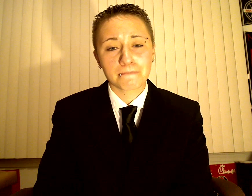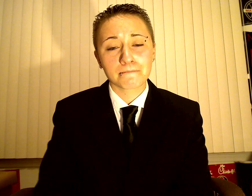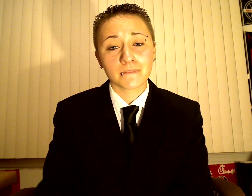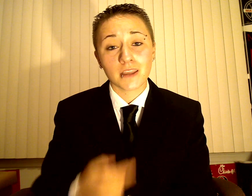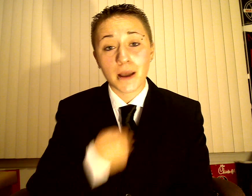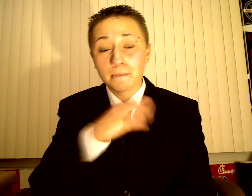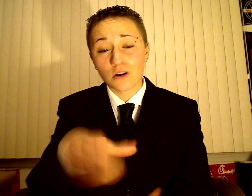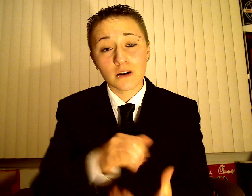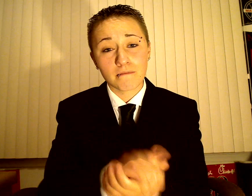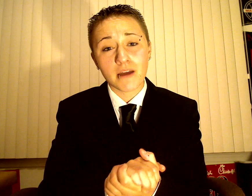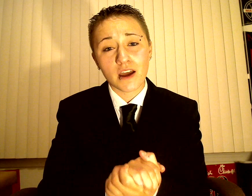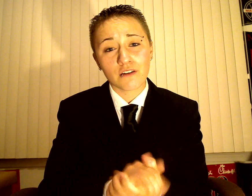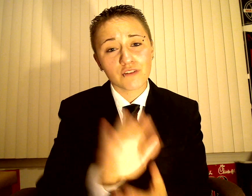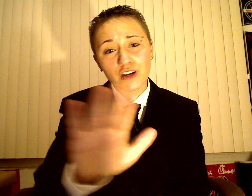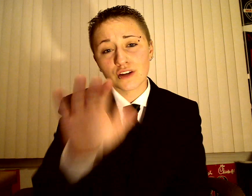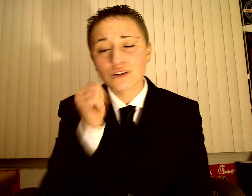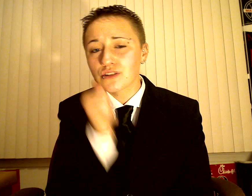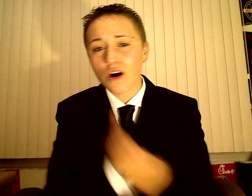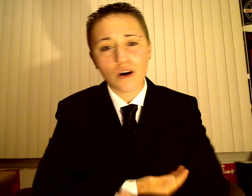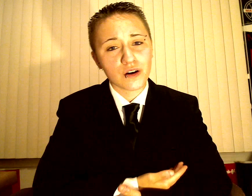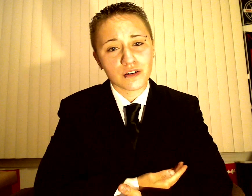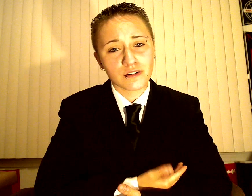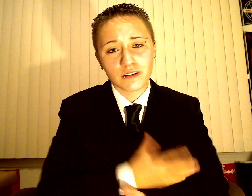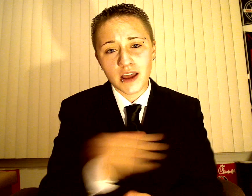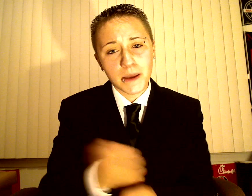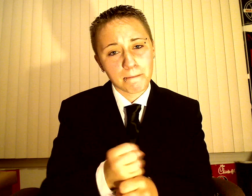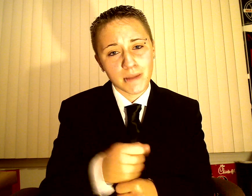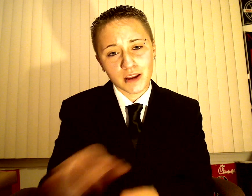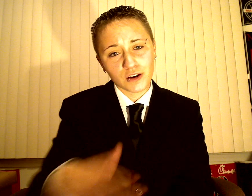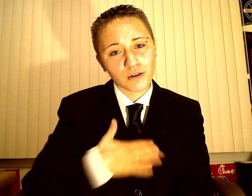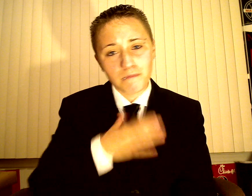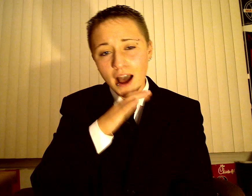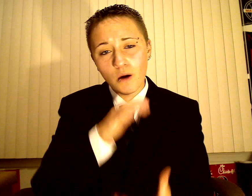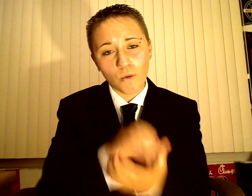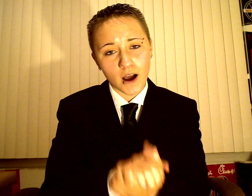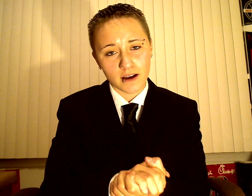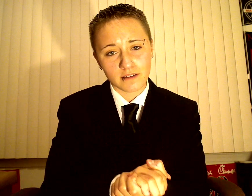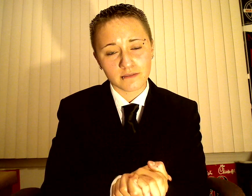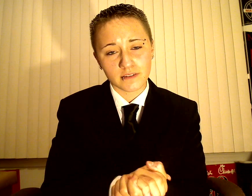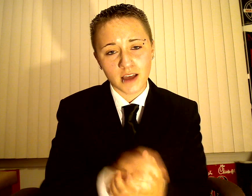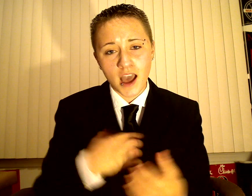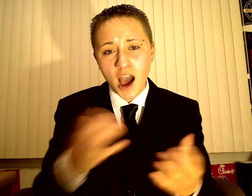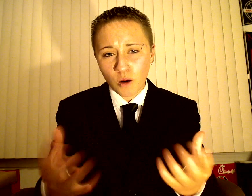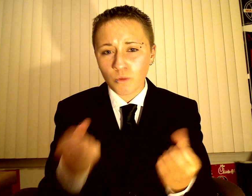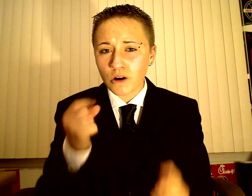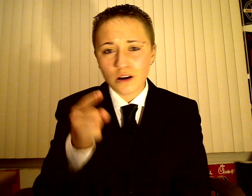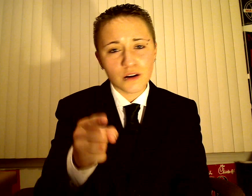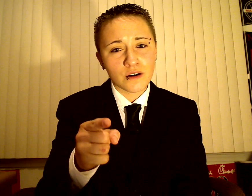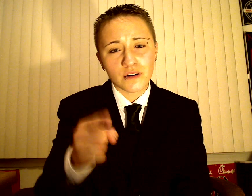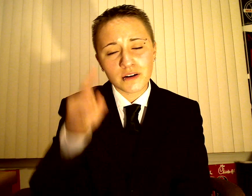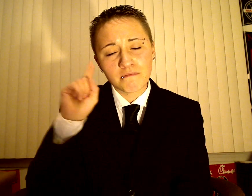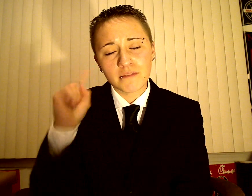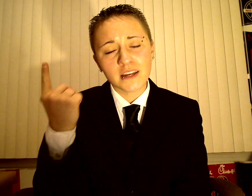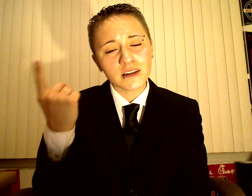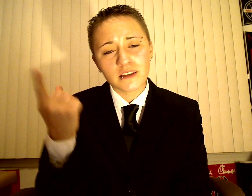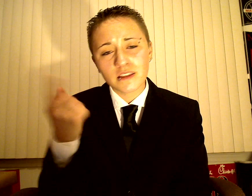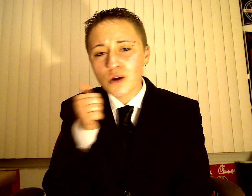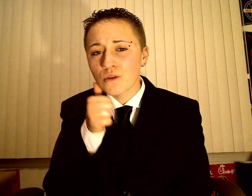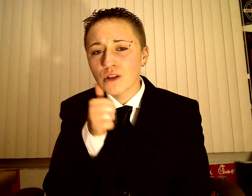I'm gonna marry your daughter And make her my wife I want her to be the only